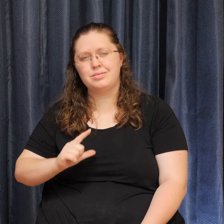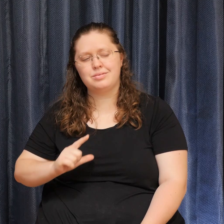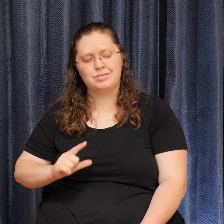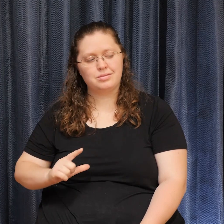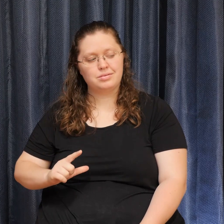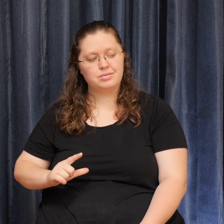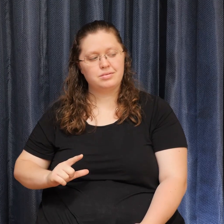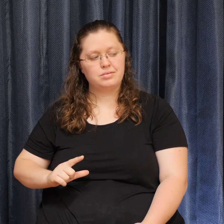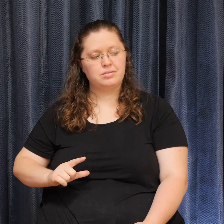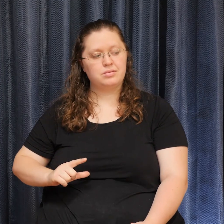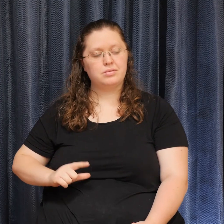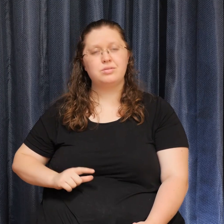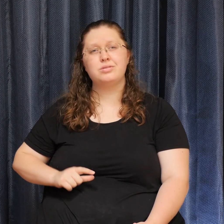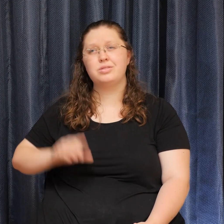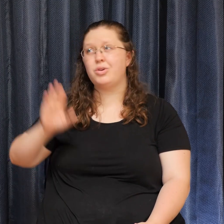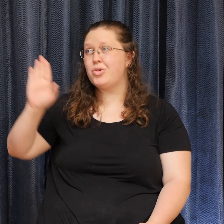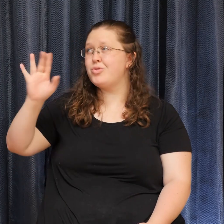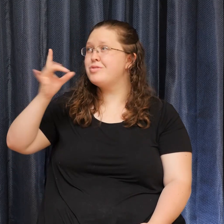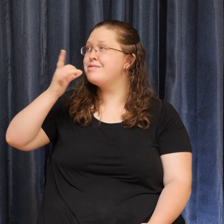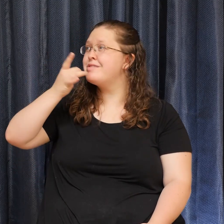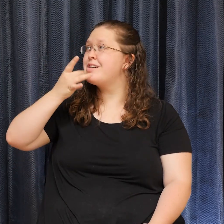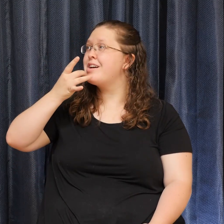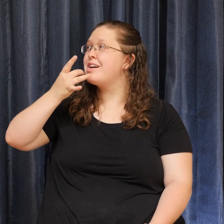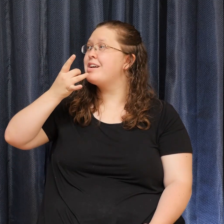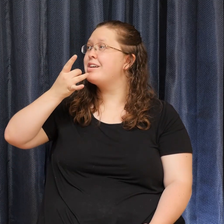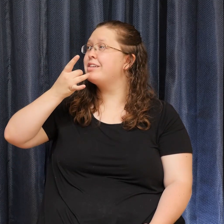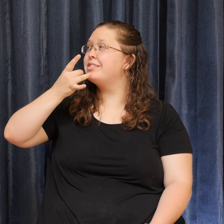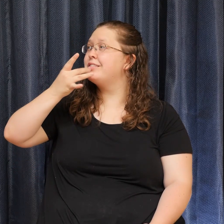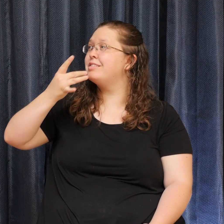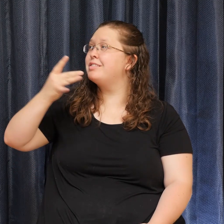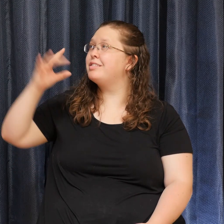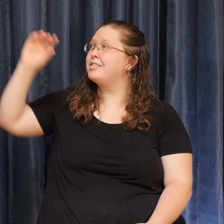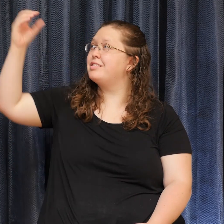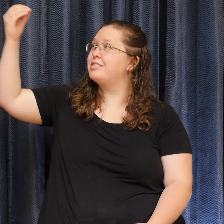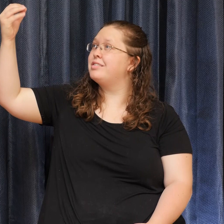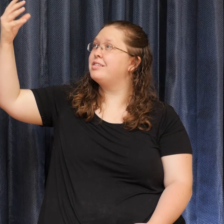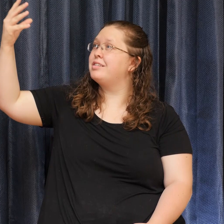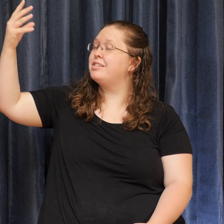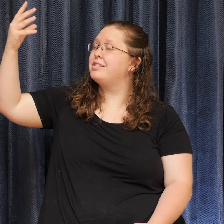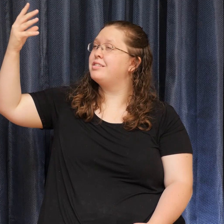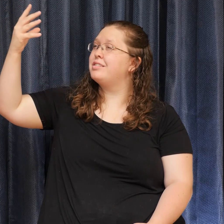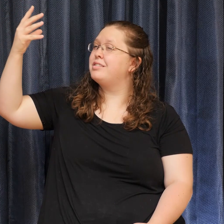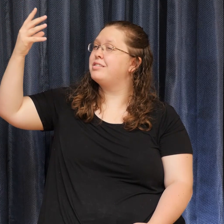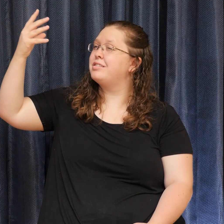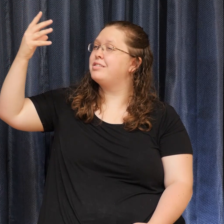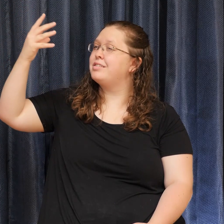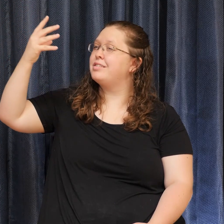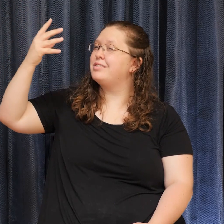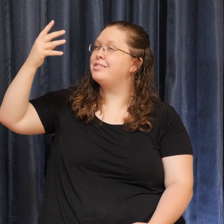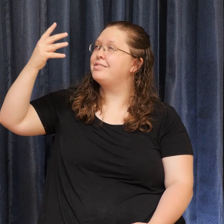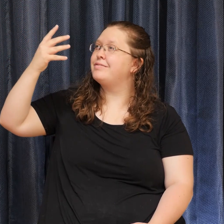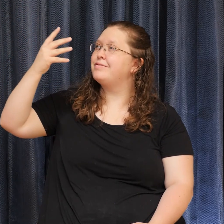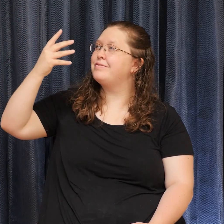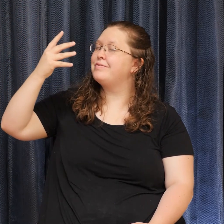let your light. Light of your face